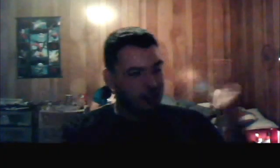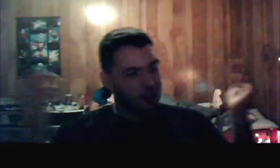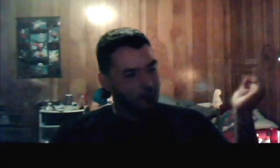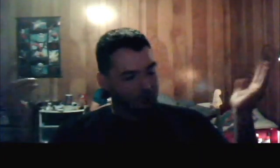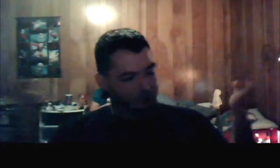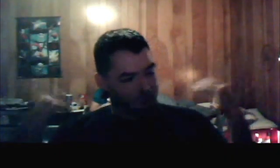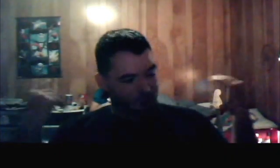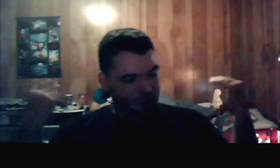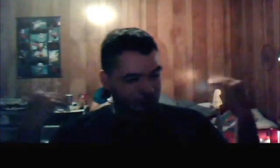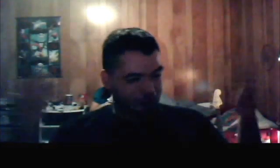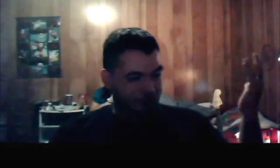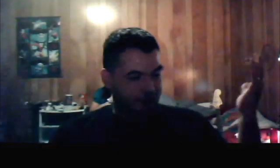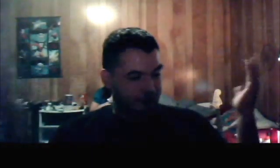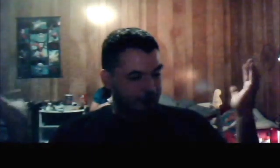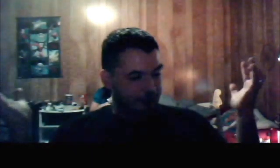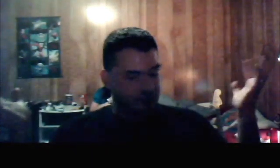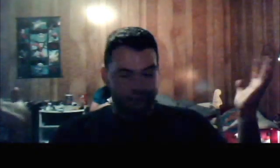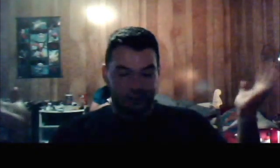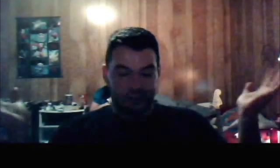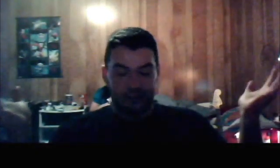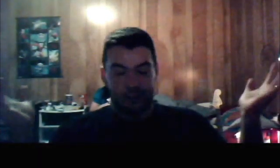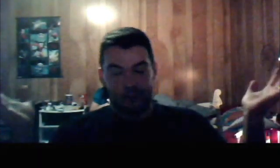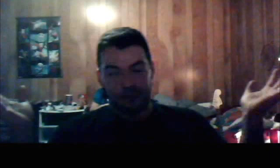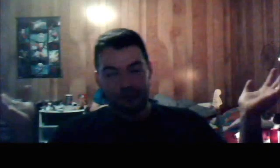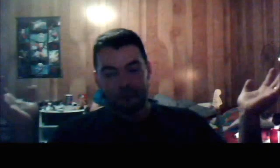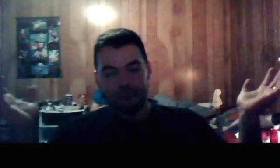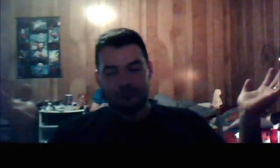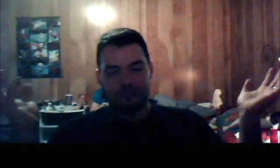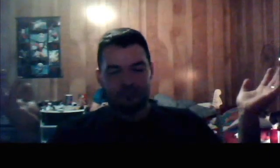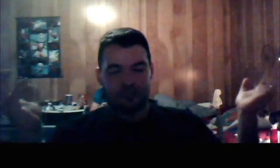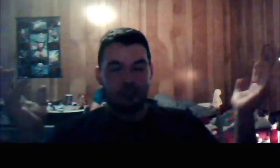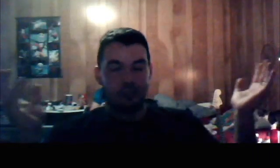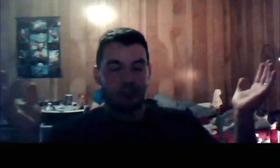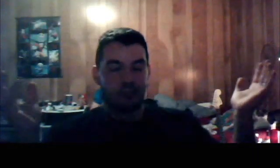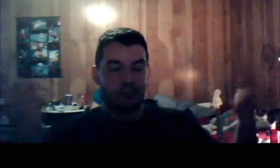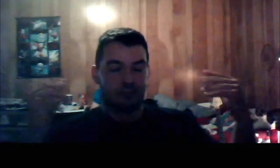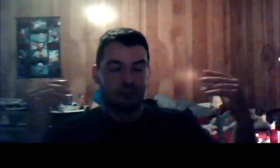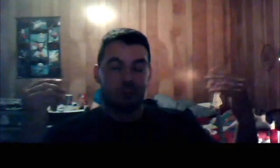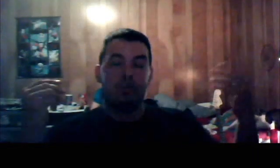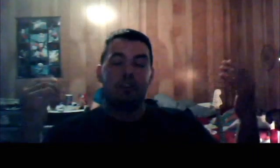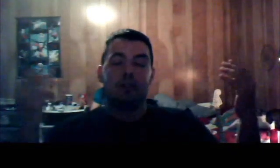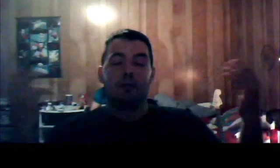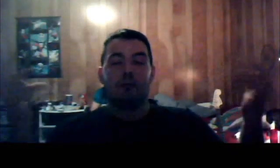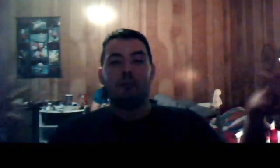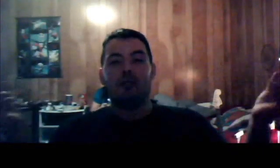Well, that's her opinion. My opinion is slightly different. Okay, majorly different. But,